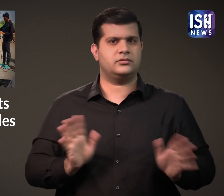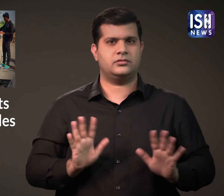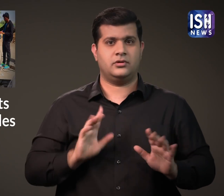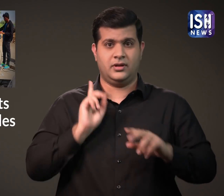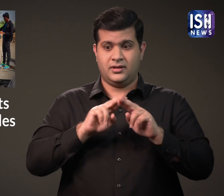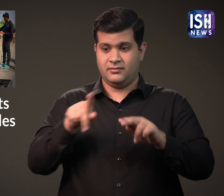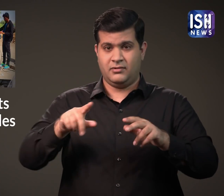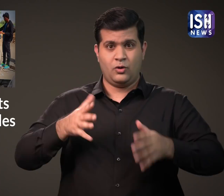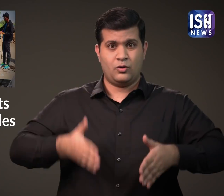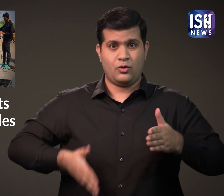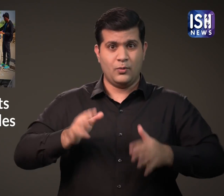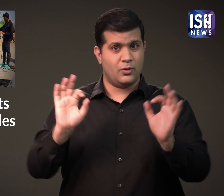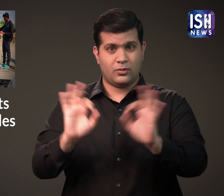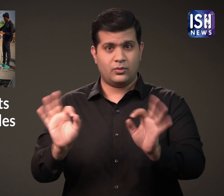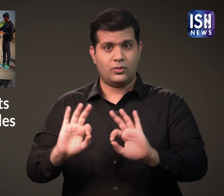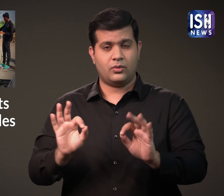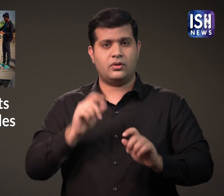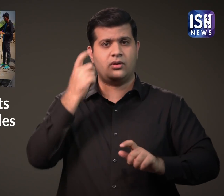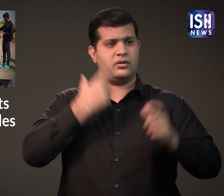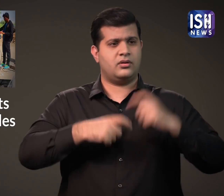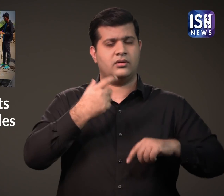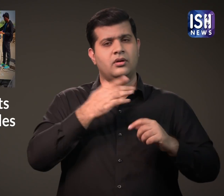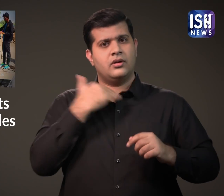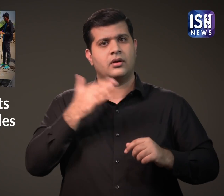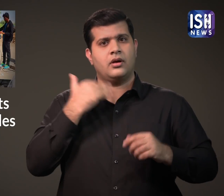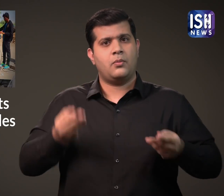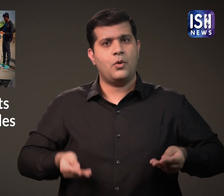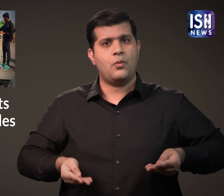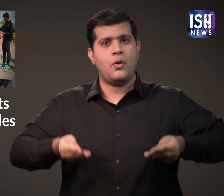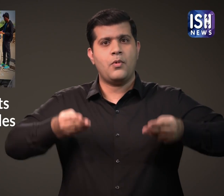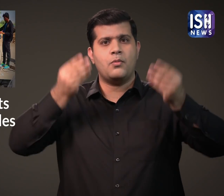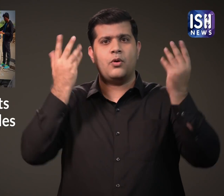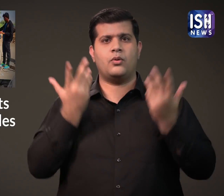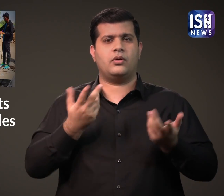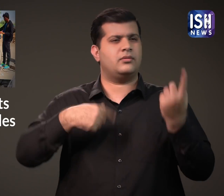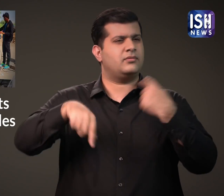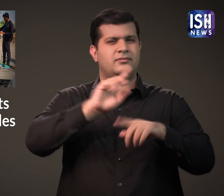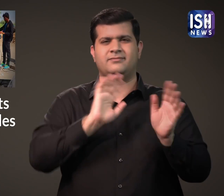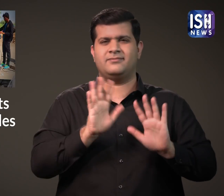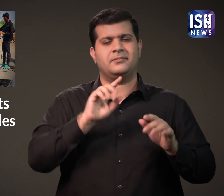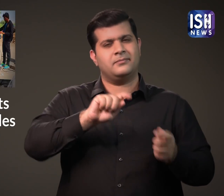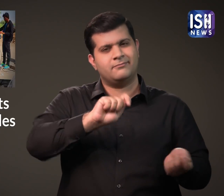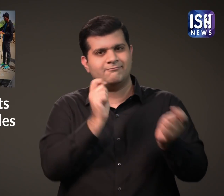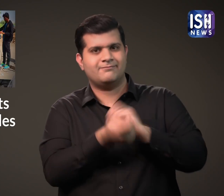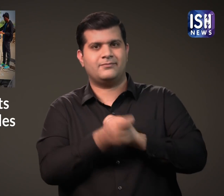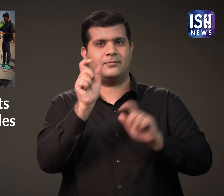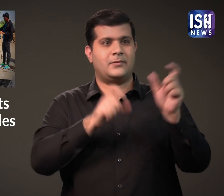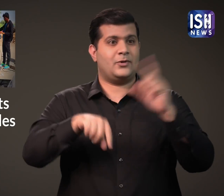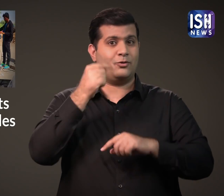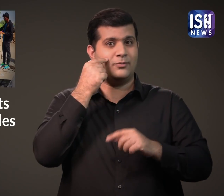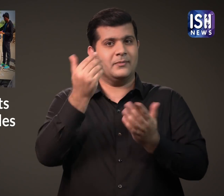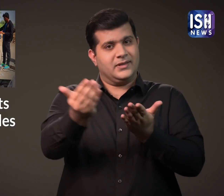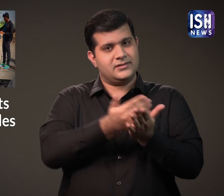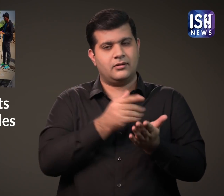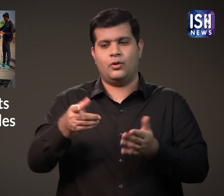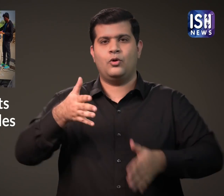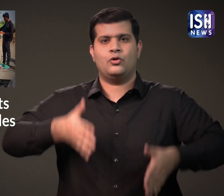Humans need not enter the manholes. If these robots weren't there, many more lives would be lost. So it was a good idea to use